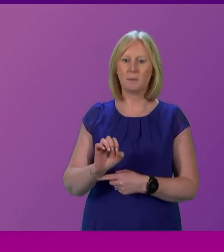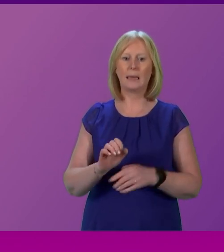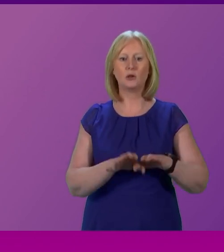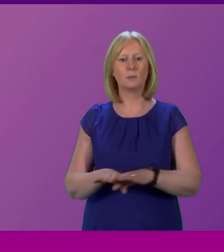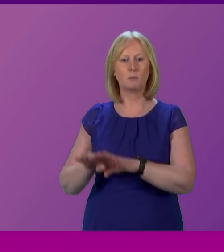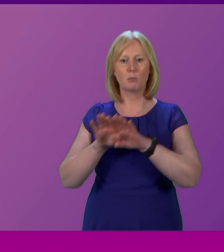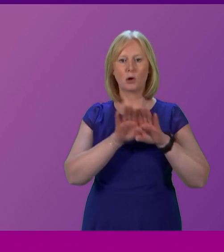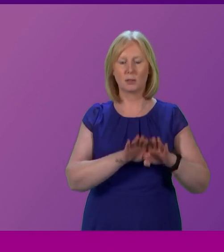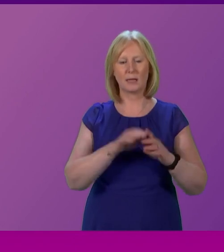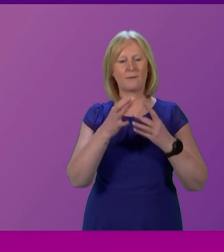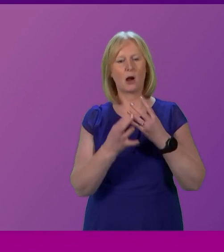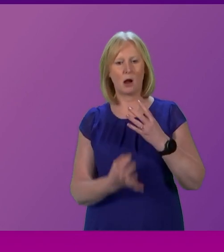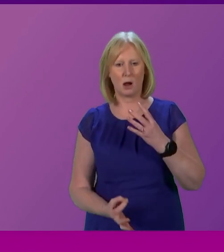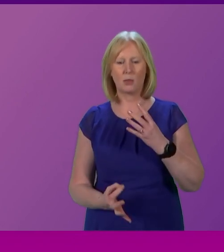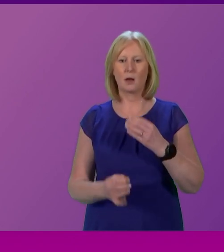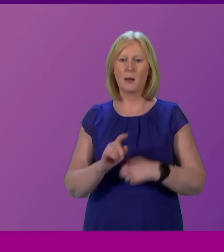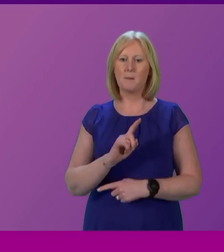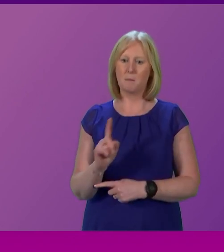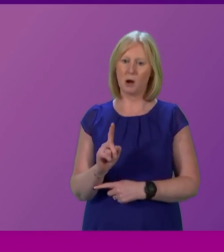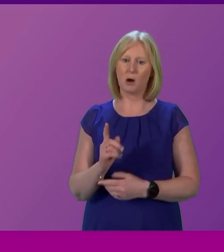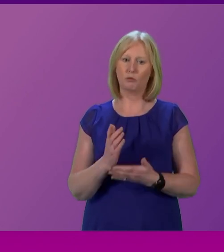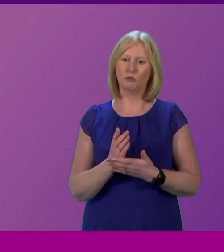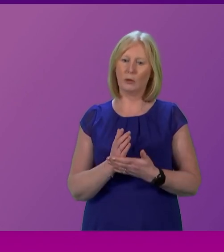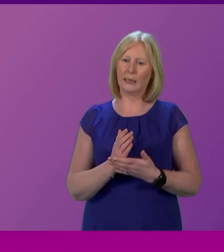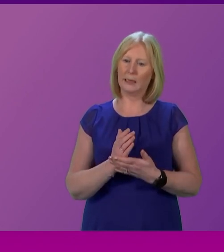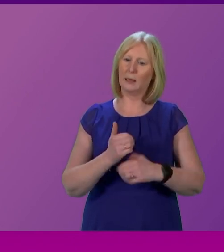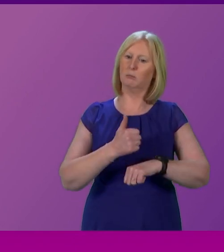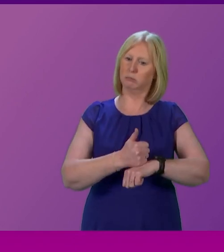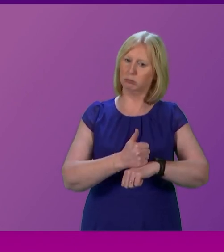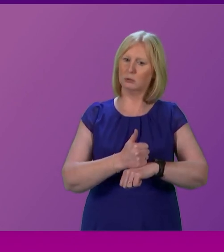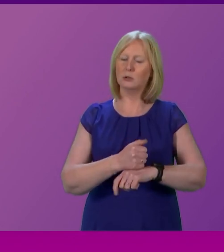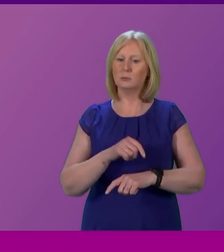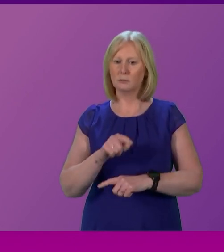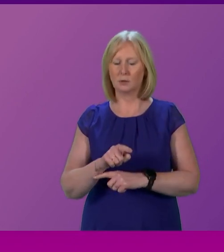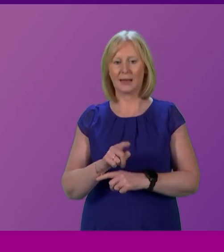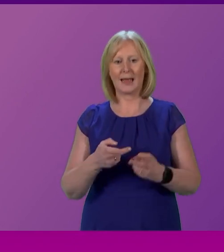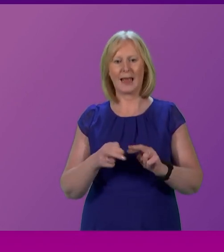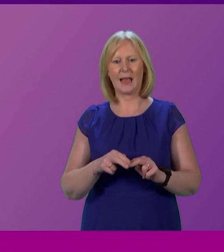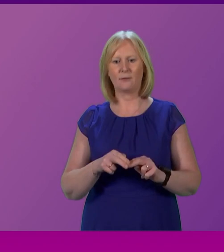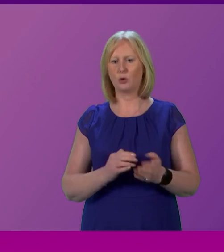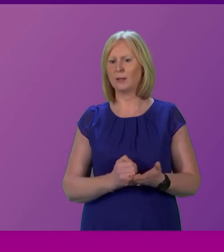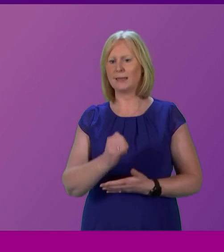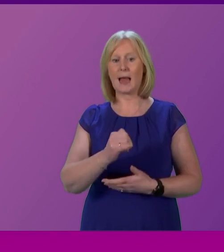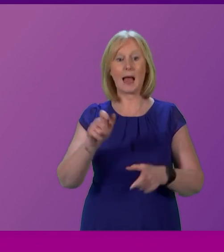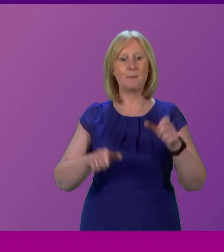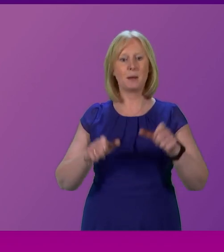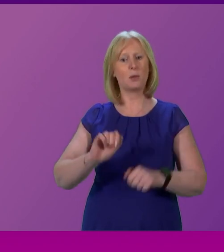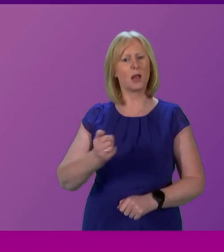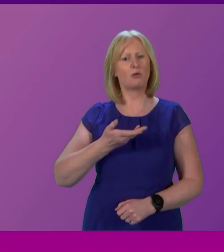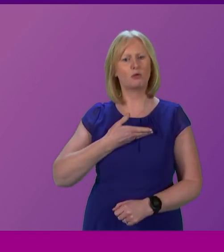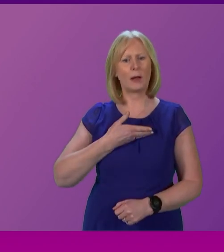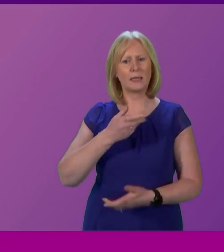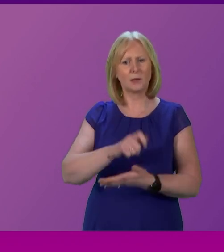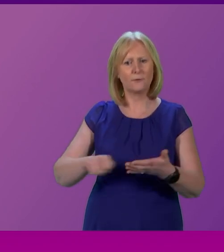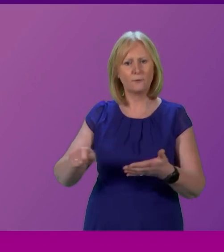start to undermine that fundamental, when you seek to deny people what they have voted for, you risk